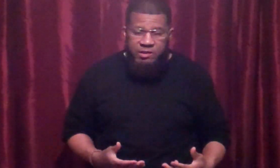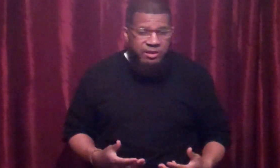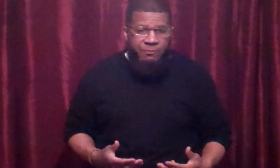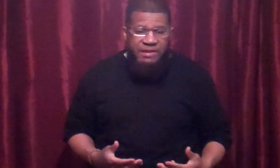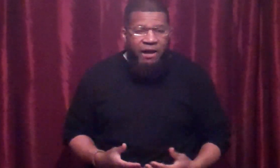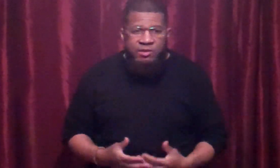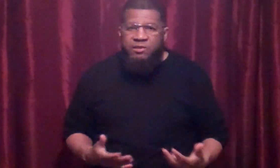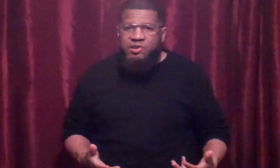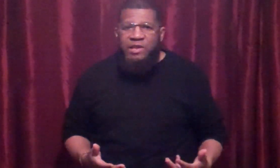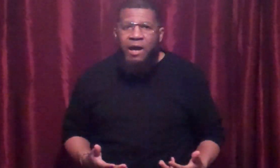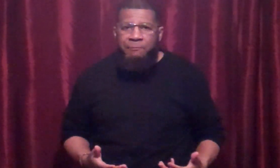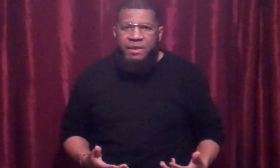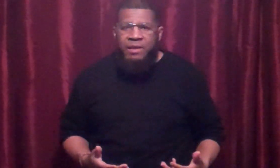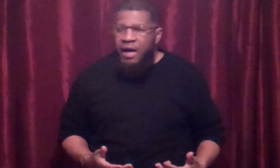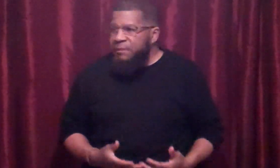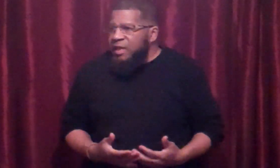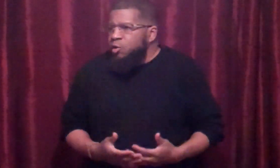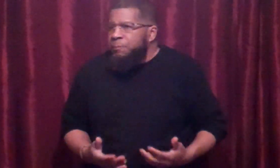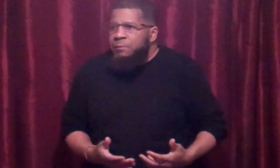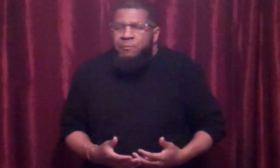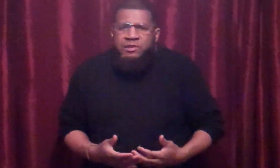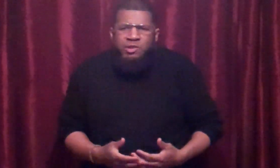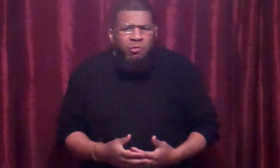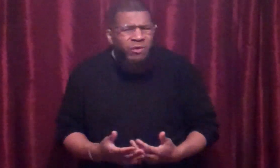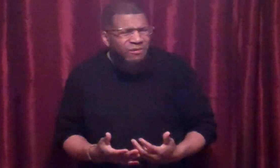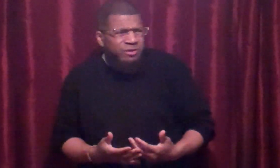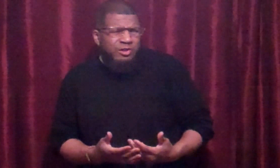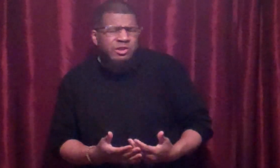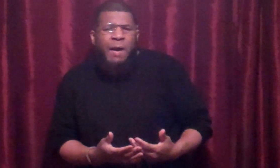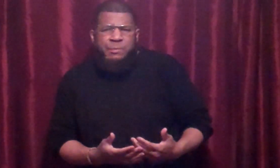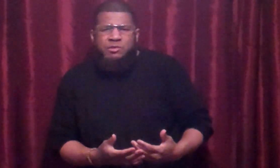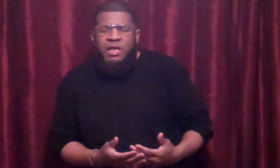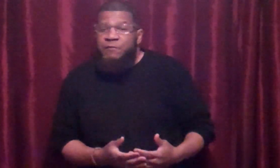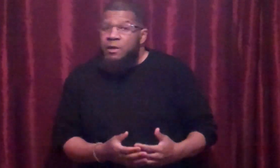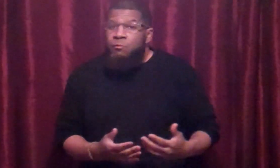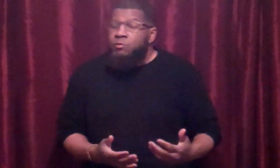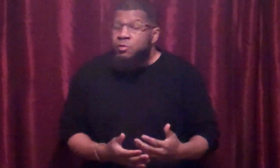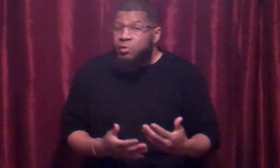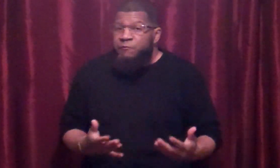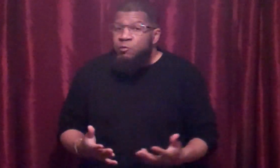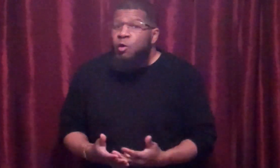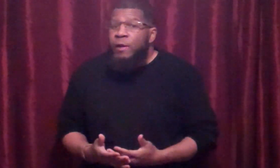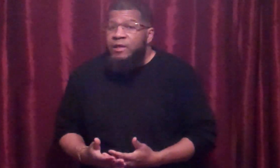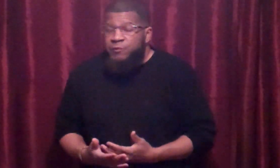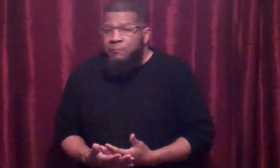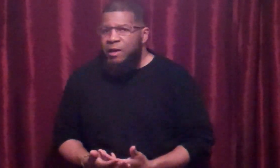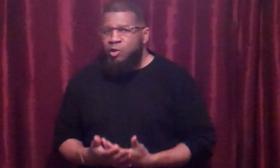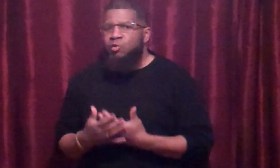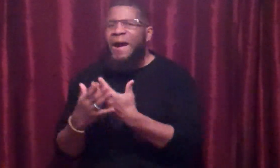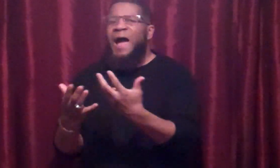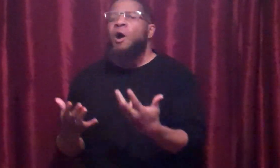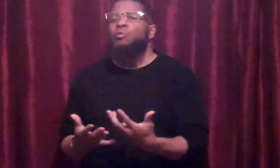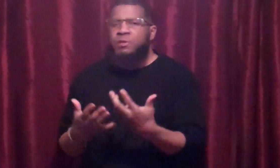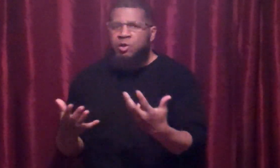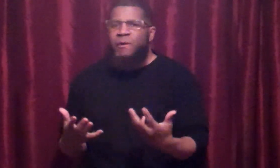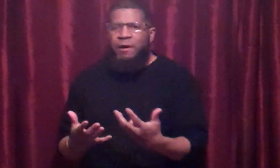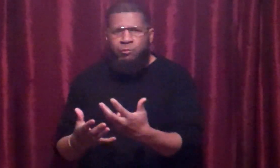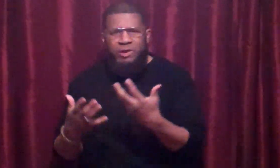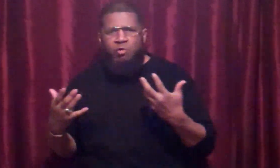me down, he's going to stomp me. I mean, know people might say, well, why am going to stomp you? safe? Well, if you know anything about a crowd, a crowd and what a